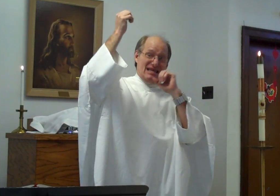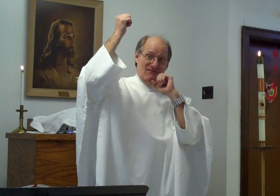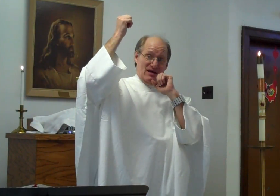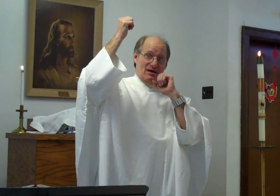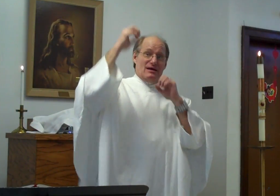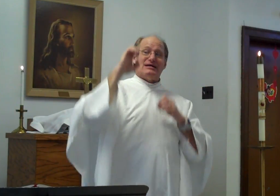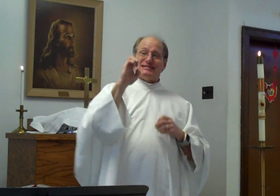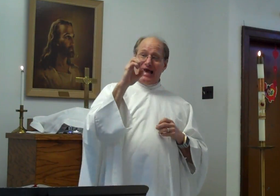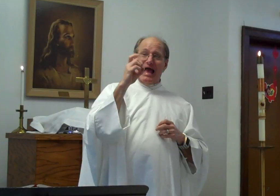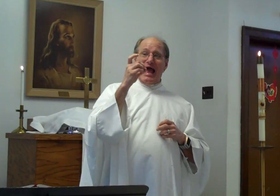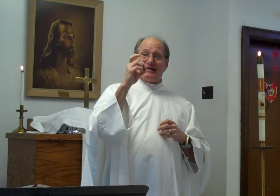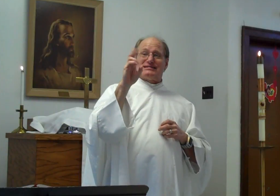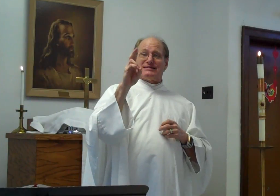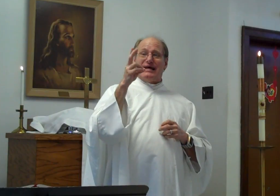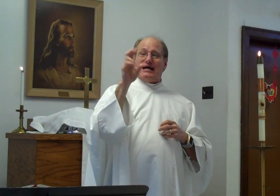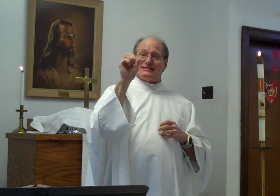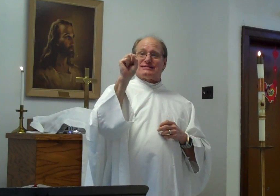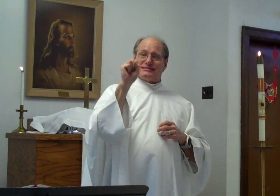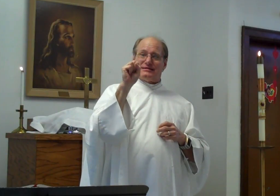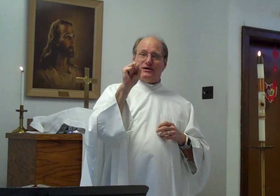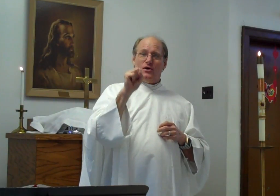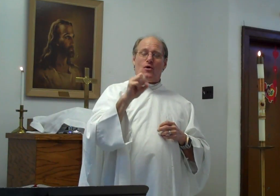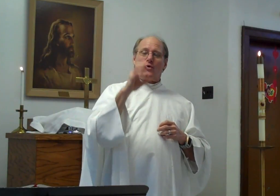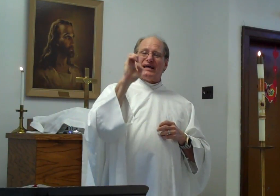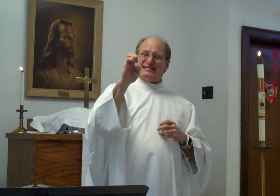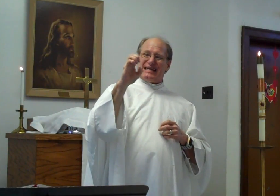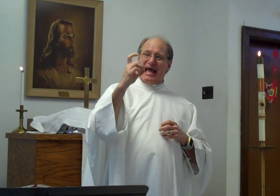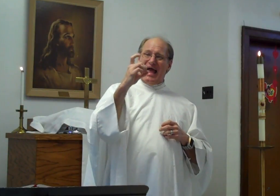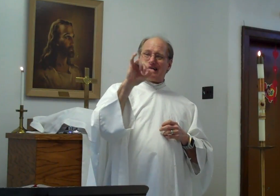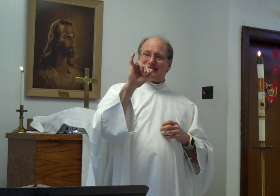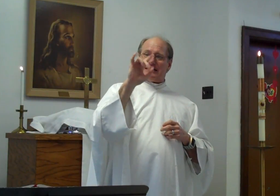Leaving. His exodus. Or his exit.